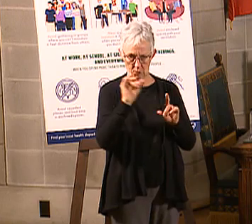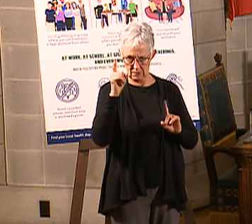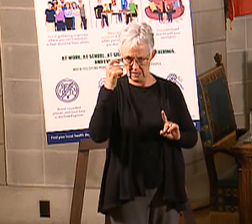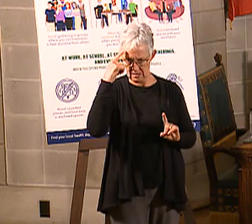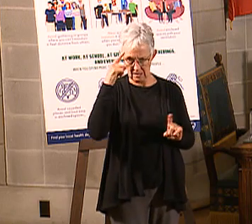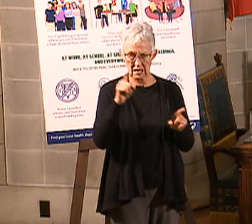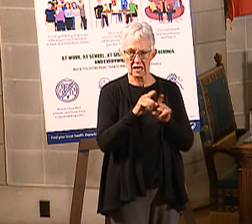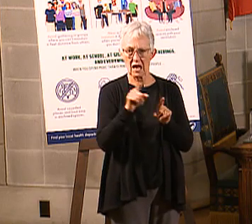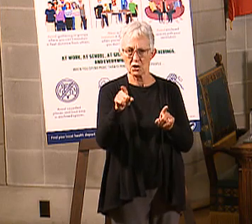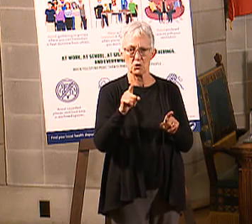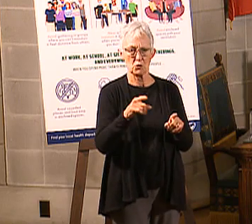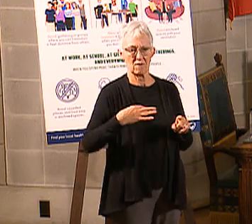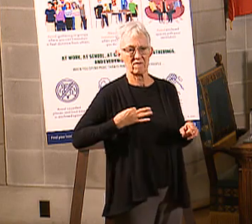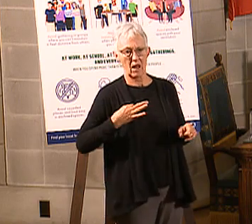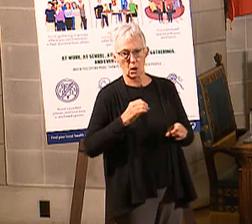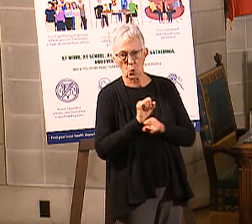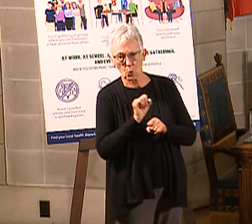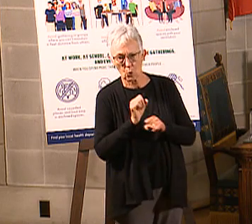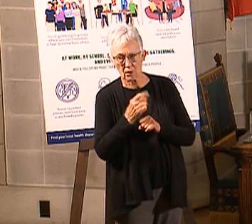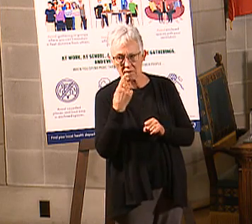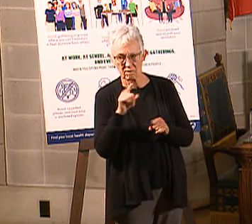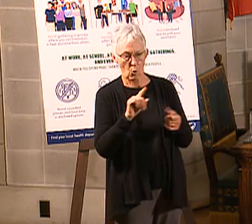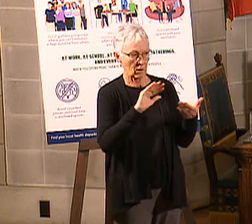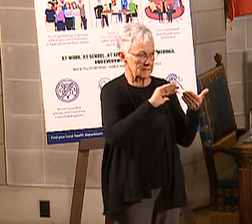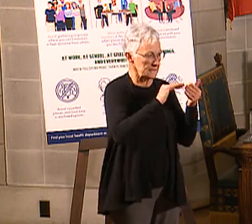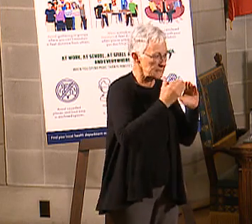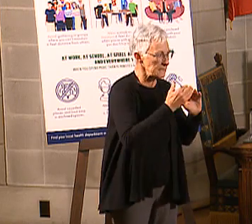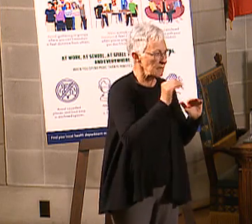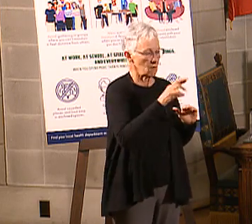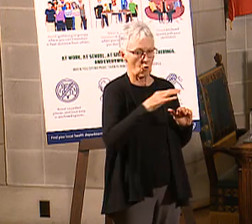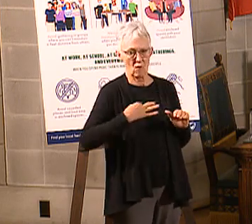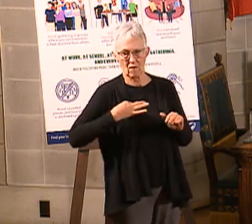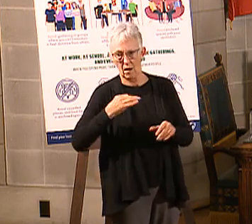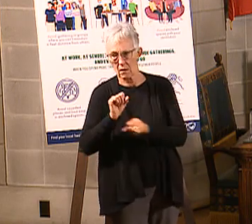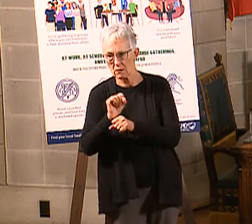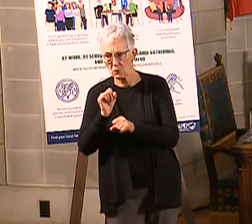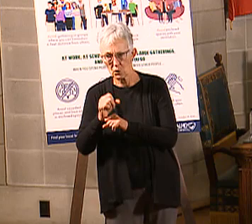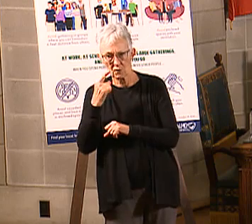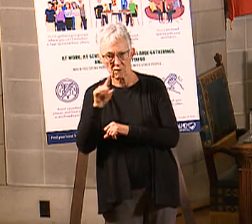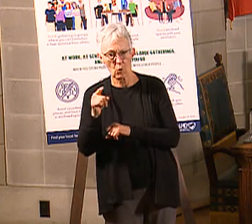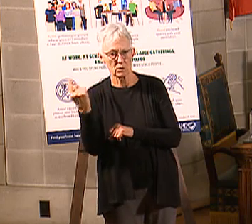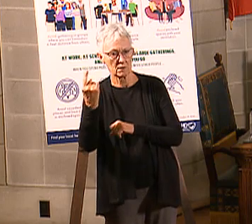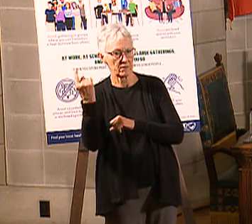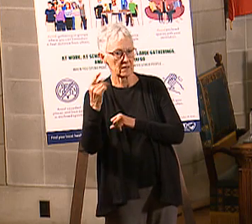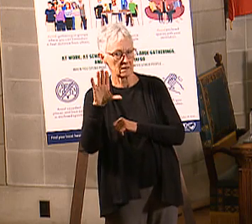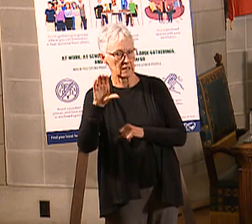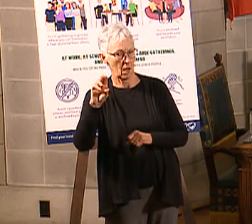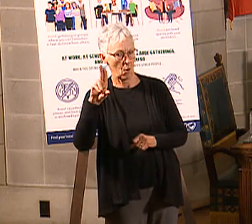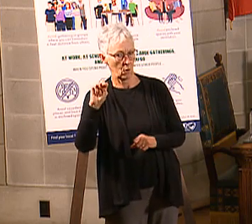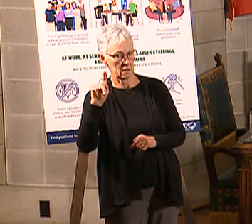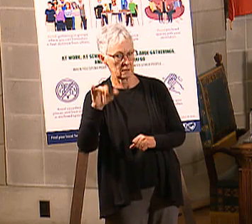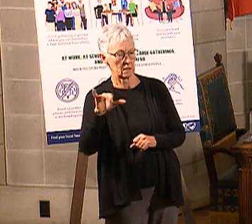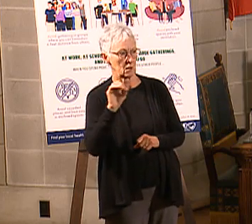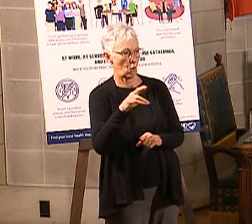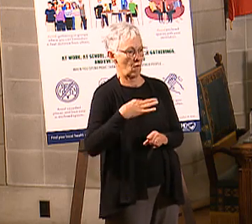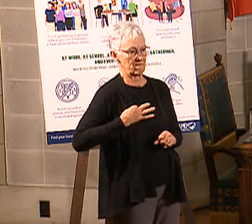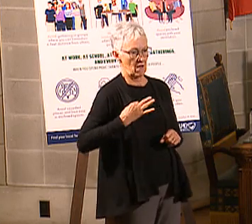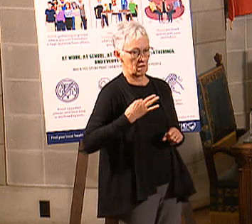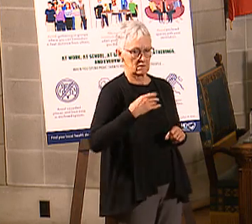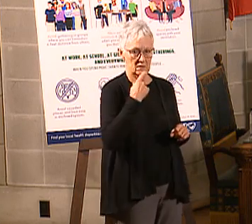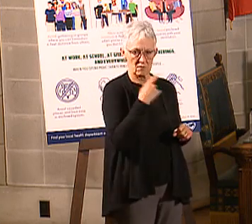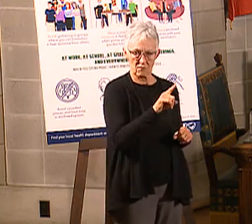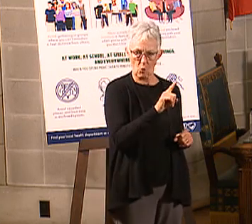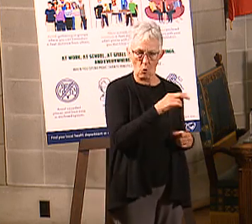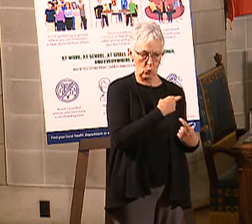volunteering for a county or a city, or also for any sort of religious organization. For example, Lutheran Family